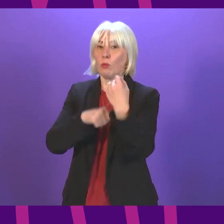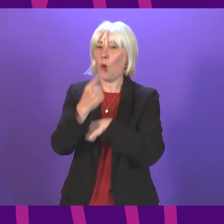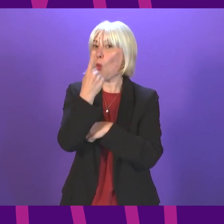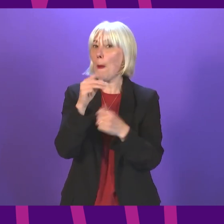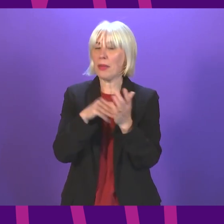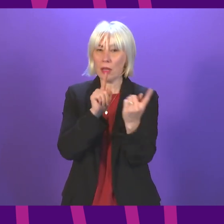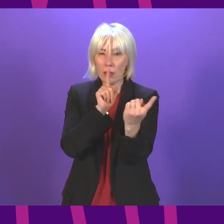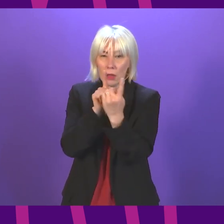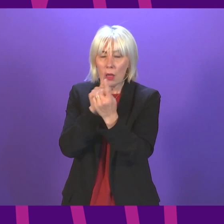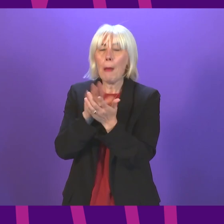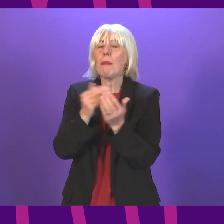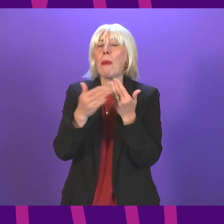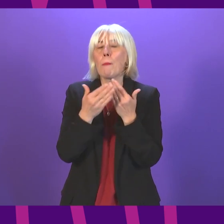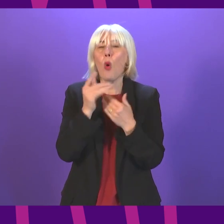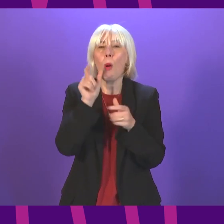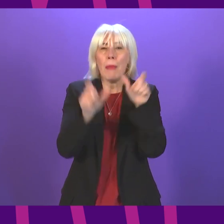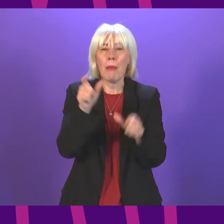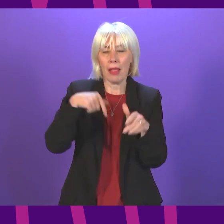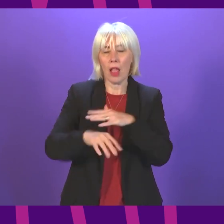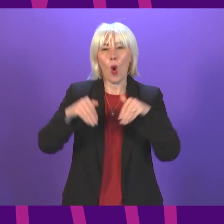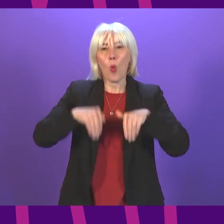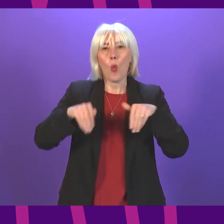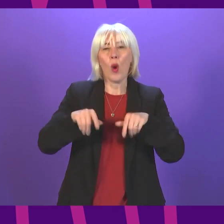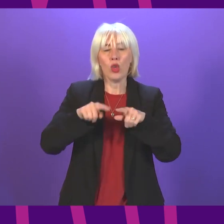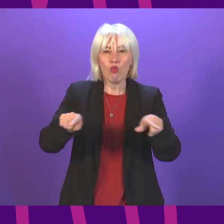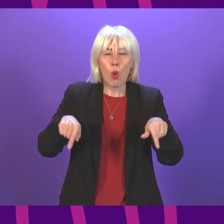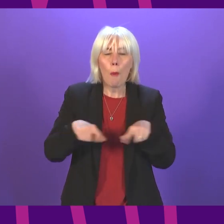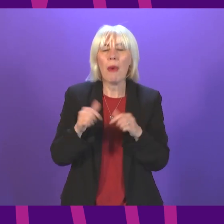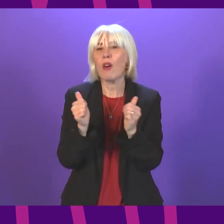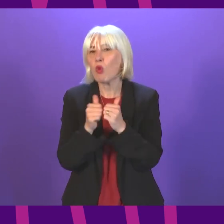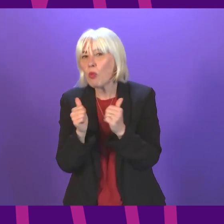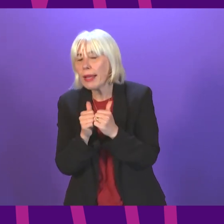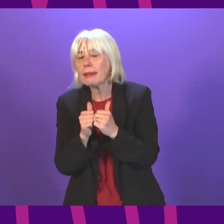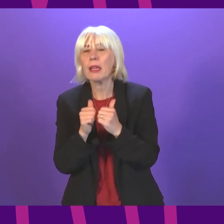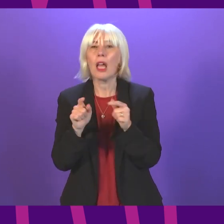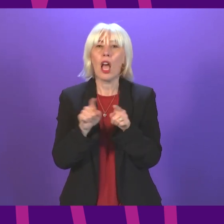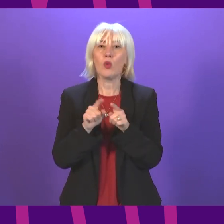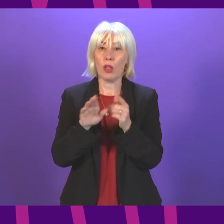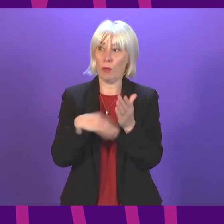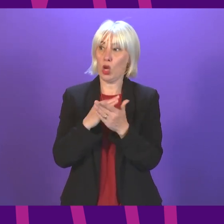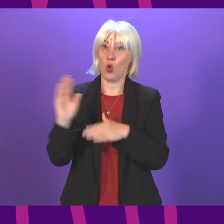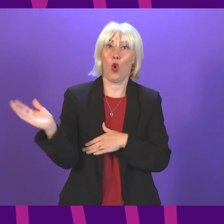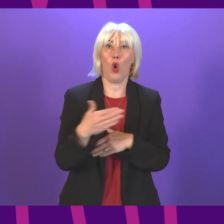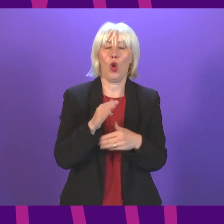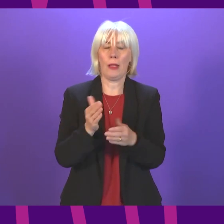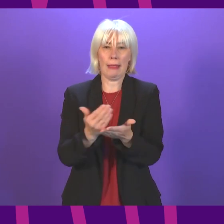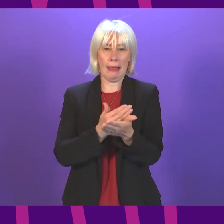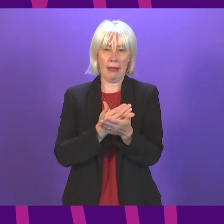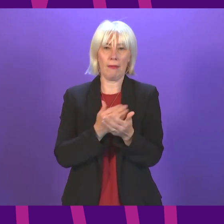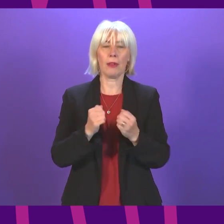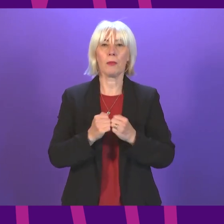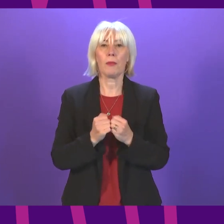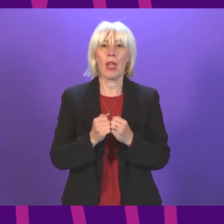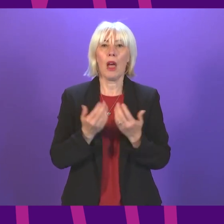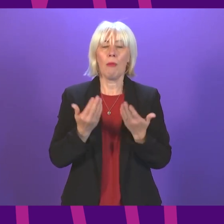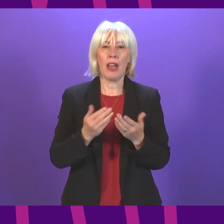space for patients in waiting rooms where, of course, that is appropriate, while continuing to ensure everyone is kept safe. In light of this, joint